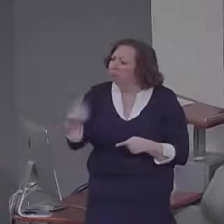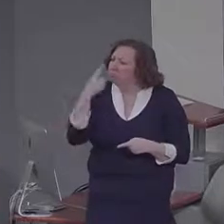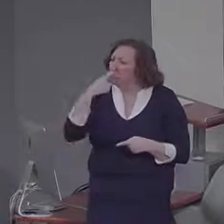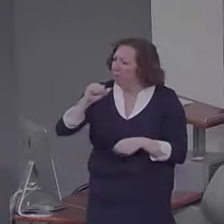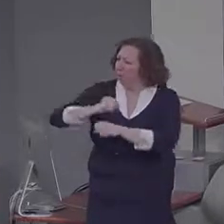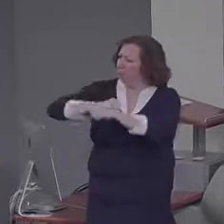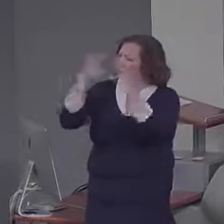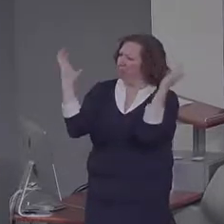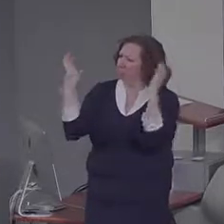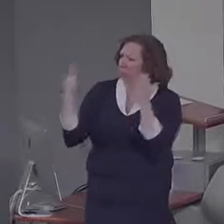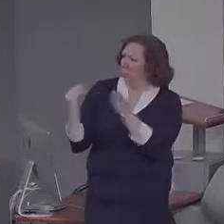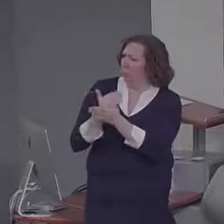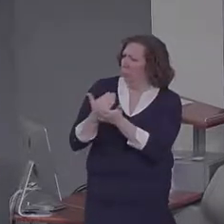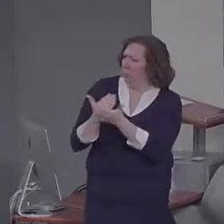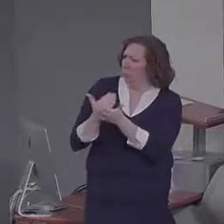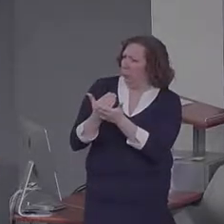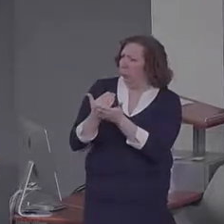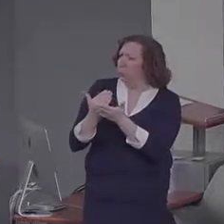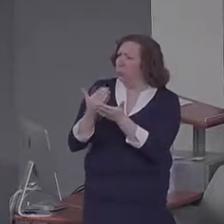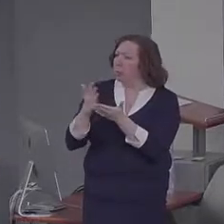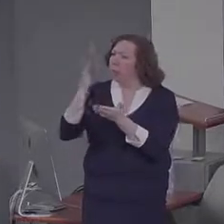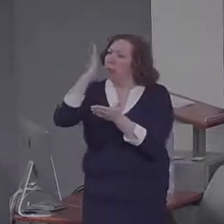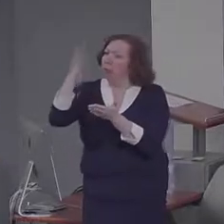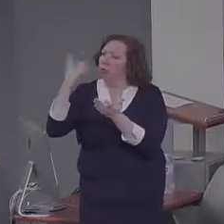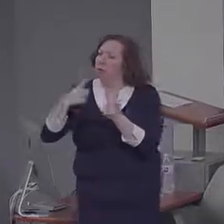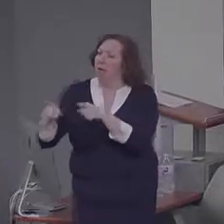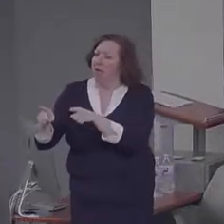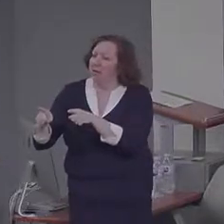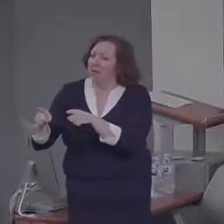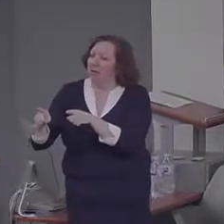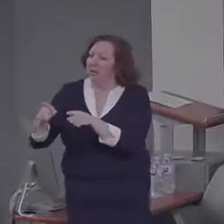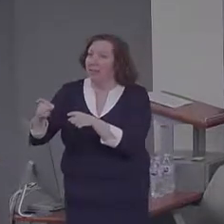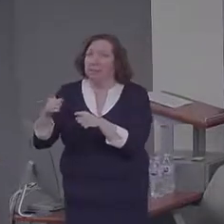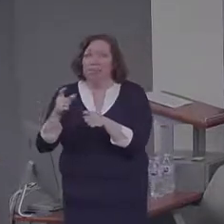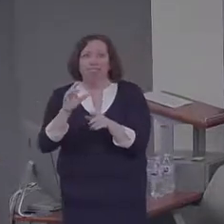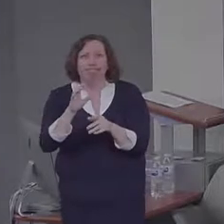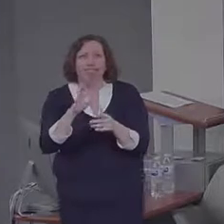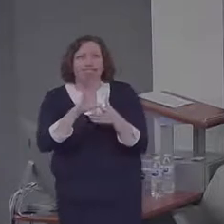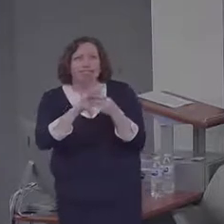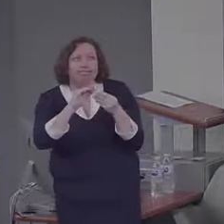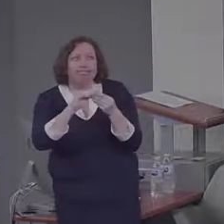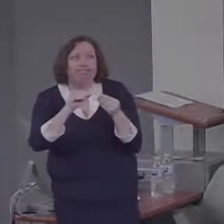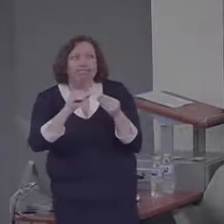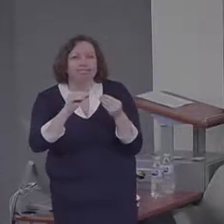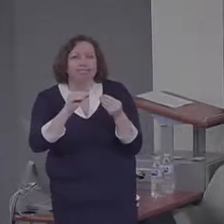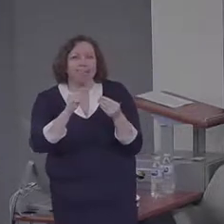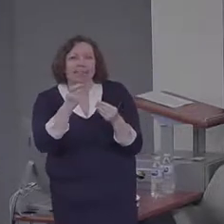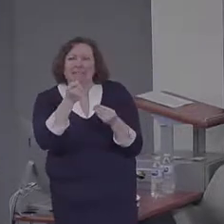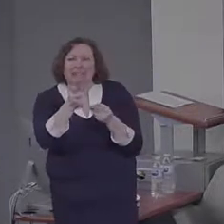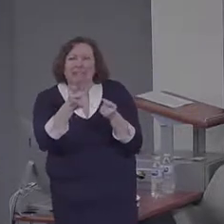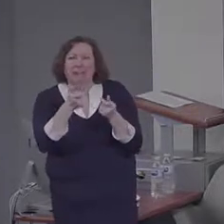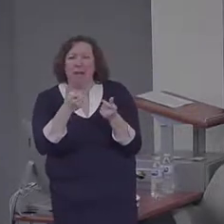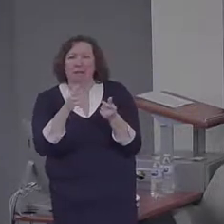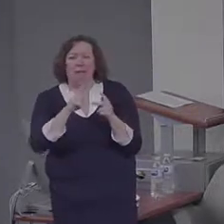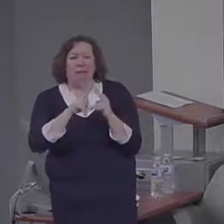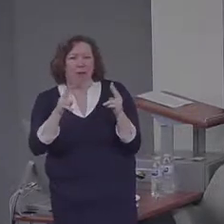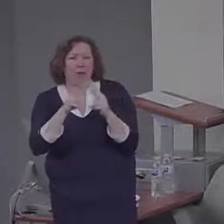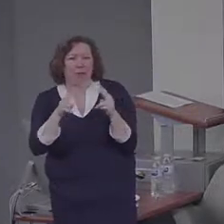don't come up with anything or they come up with a very spare, reduced version of what people without